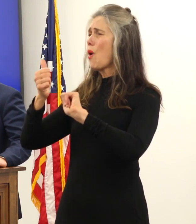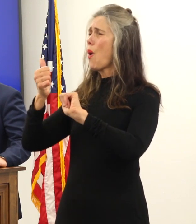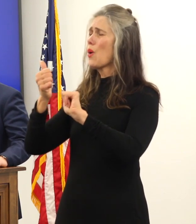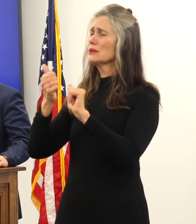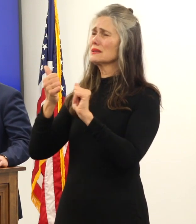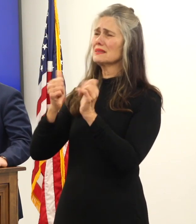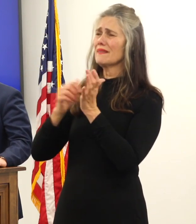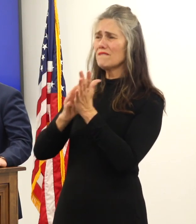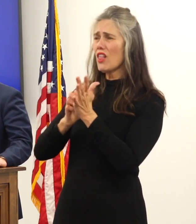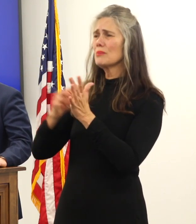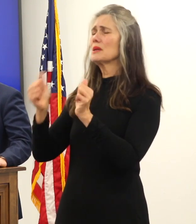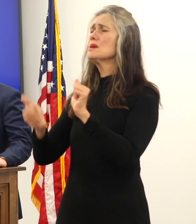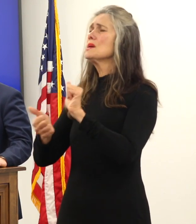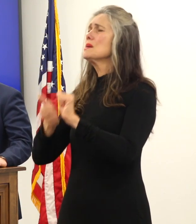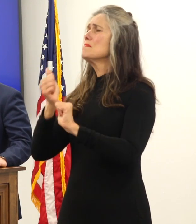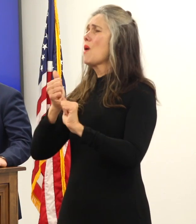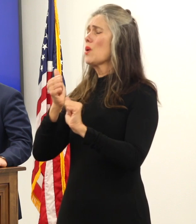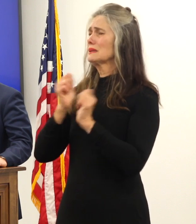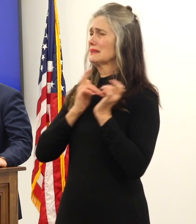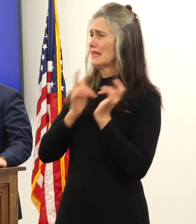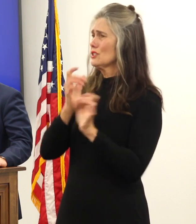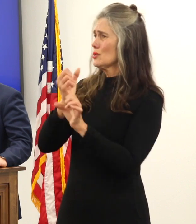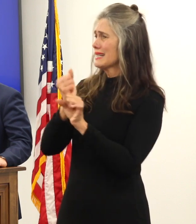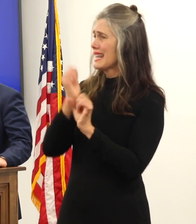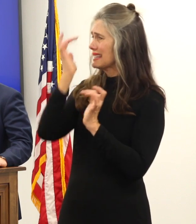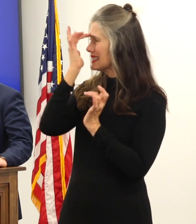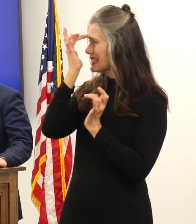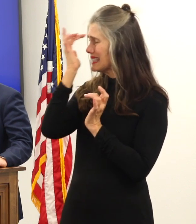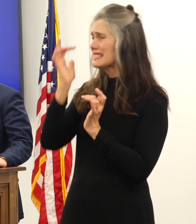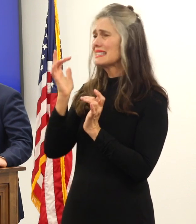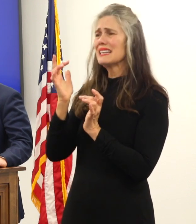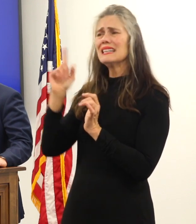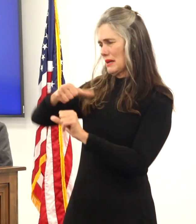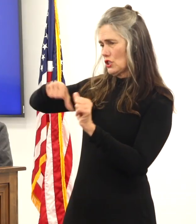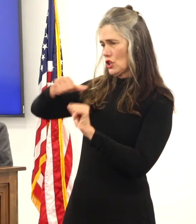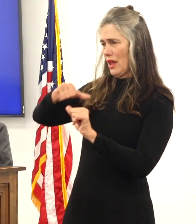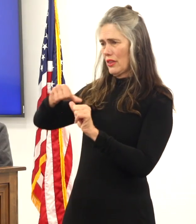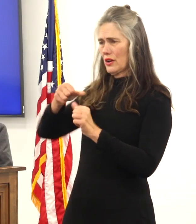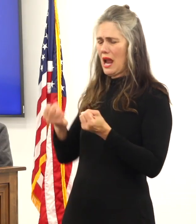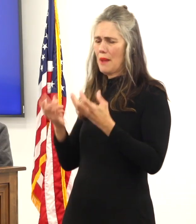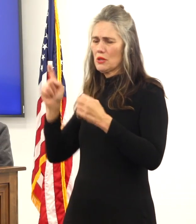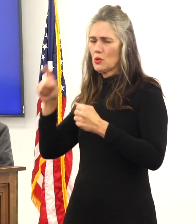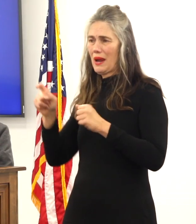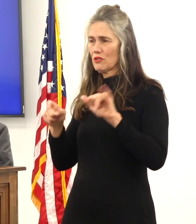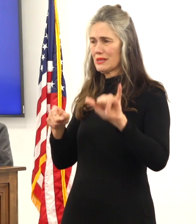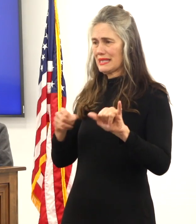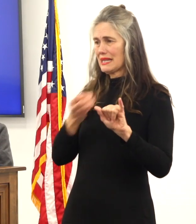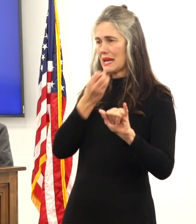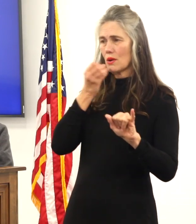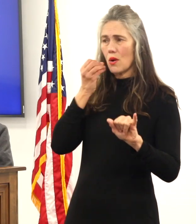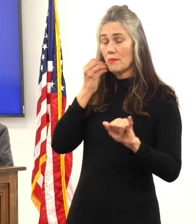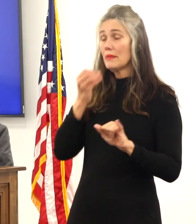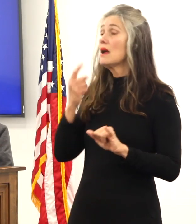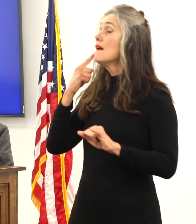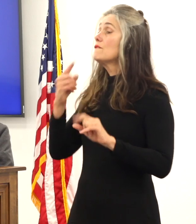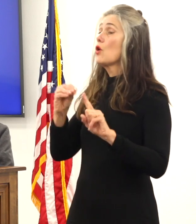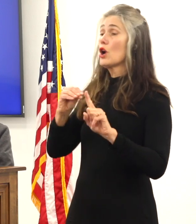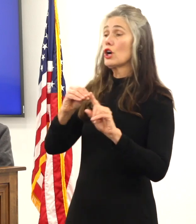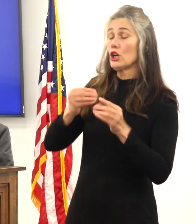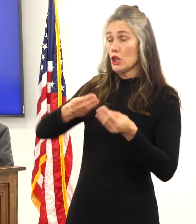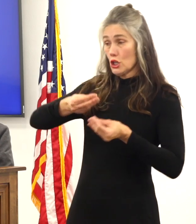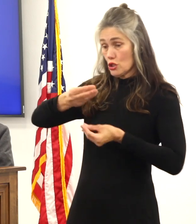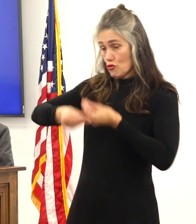so don't be selfish do what's right do what's right for the community household transmission is